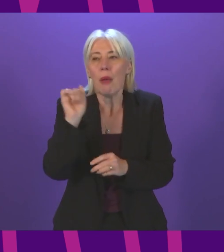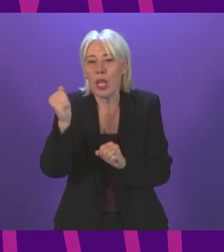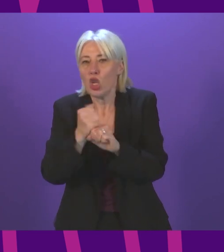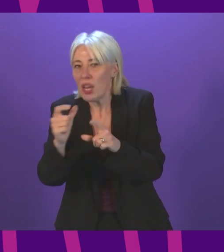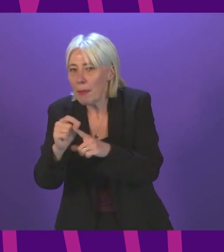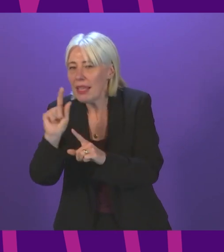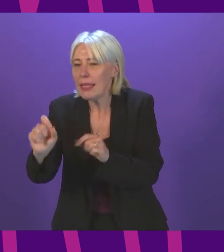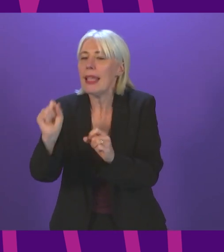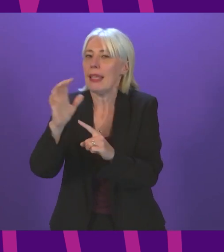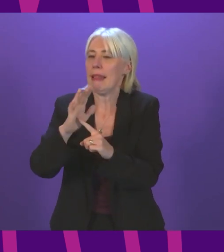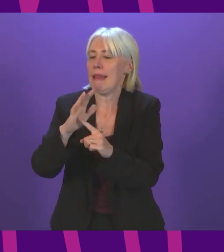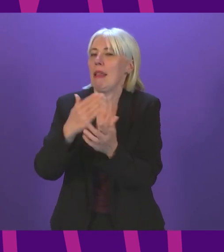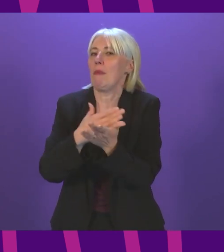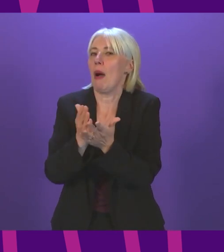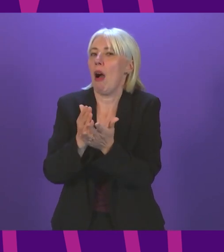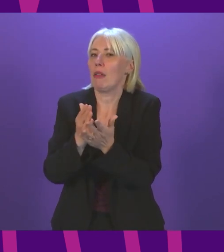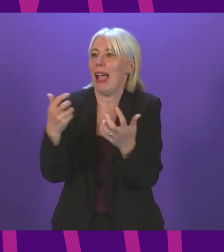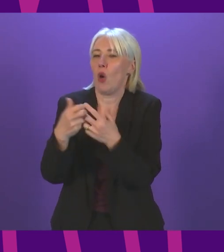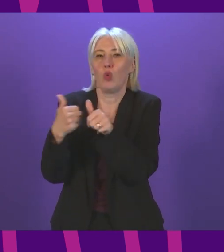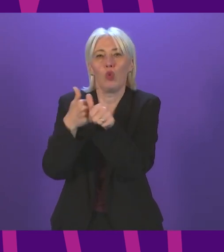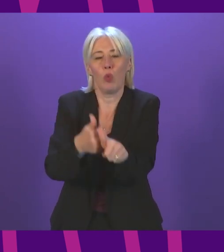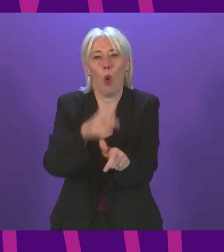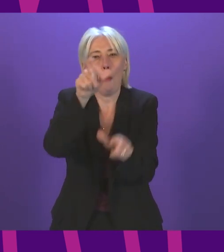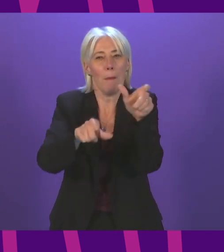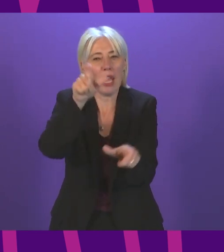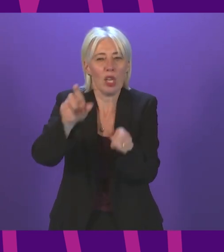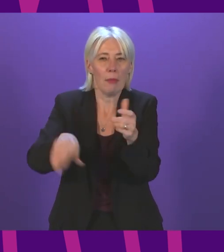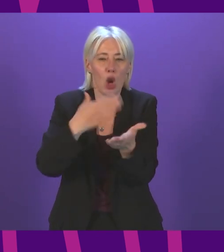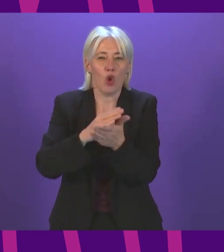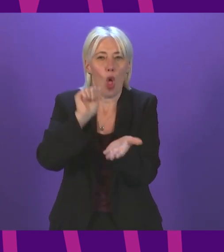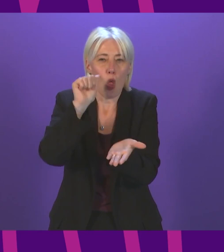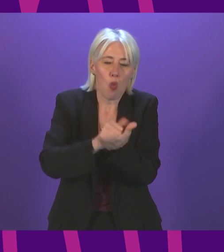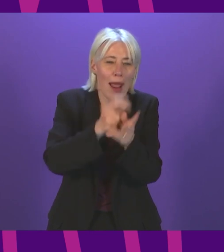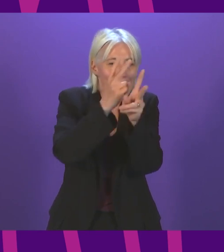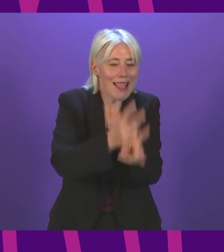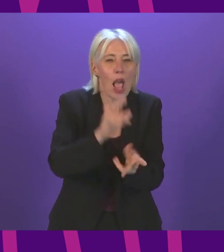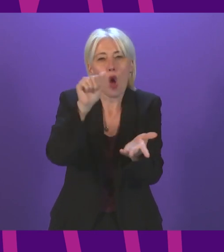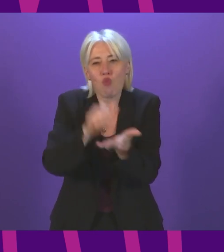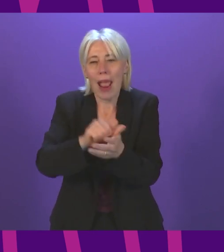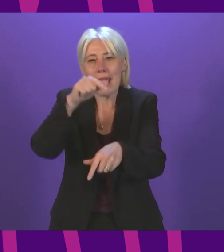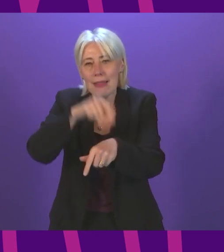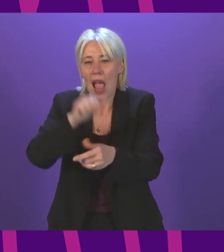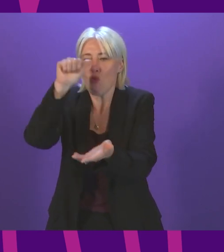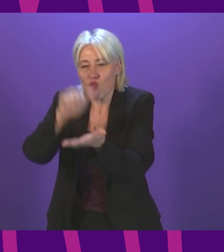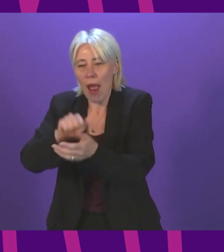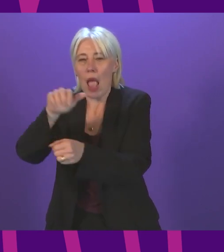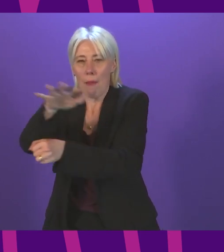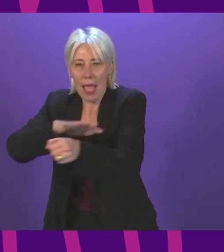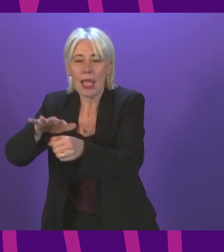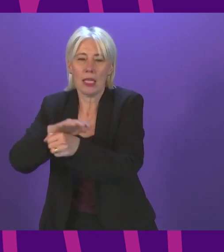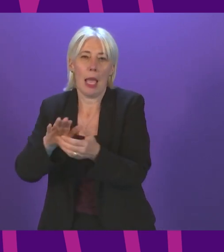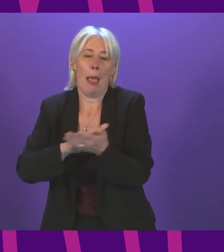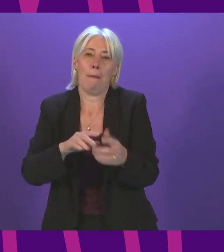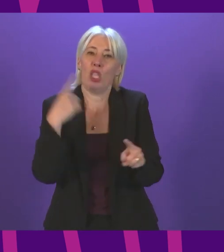a key part of the work to be done in support of patients getting the right care at the right time and very much the right place and, by extension, making